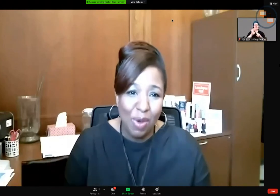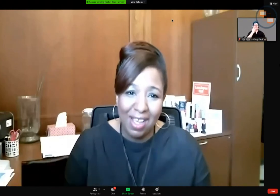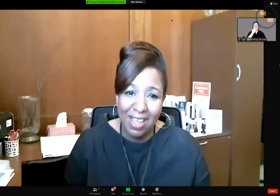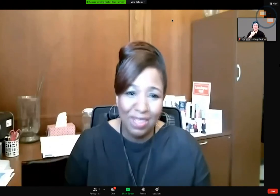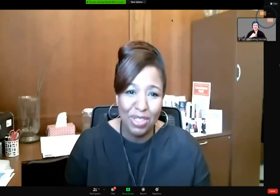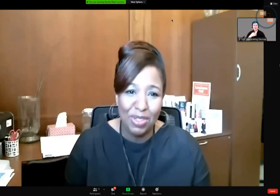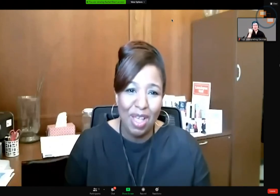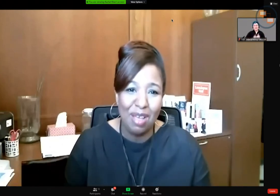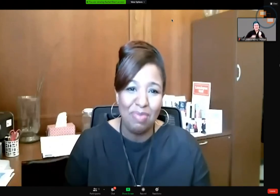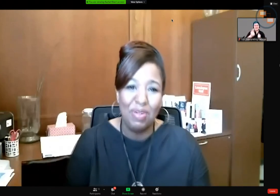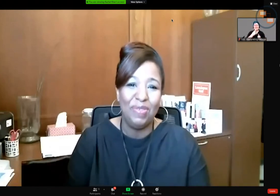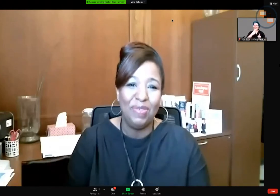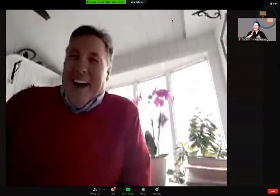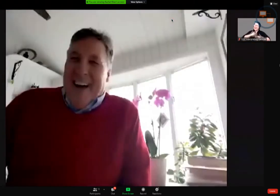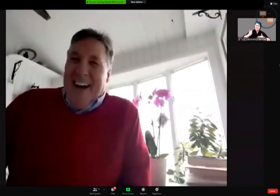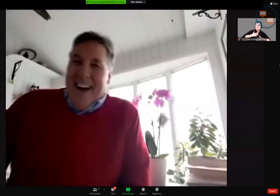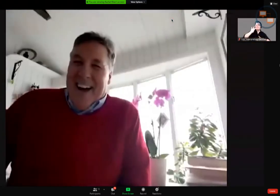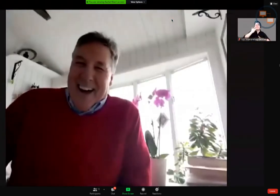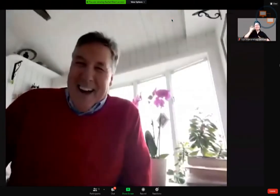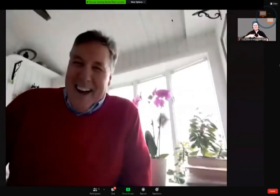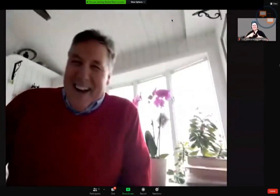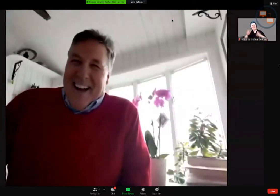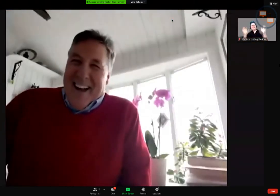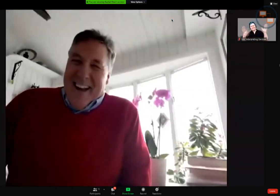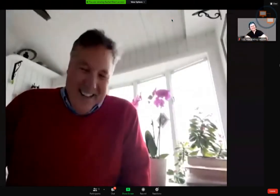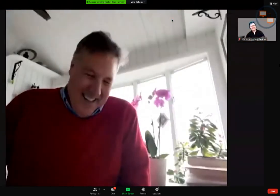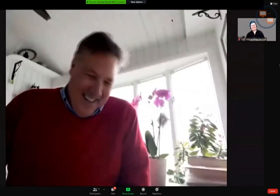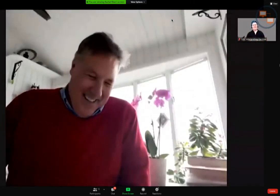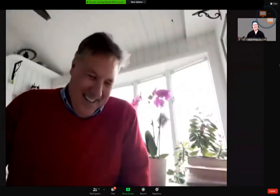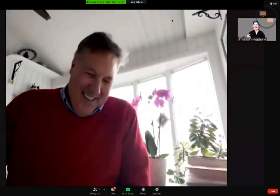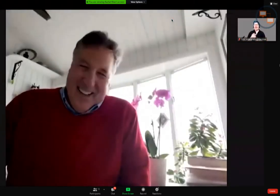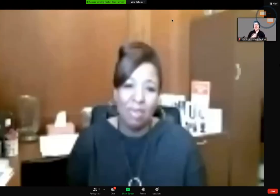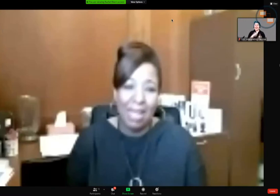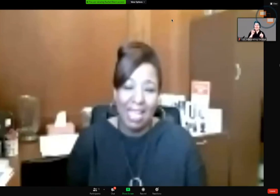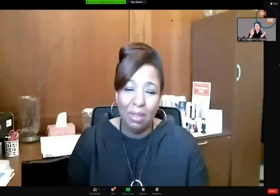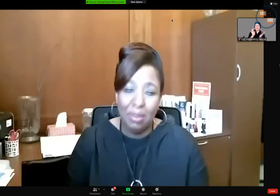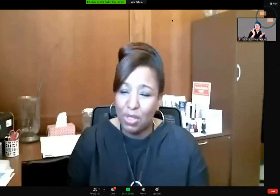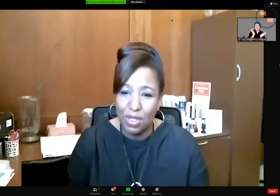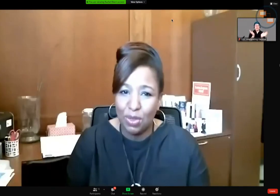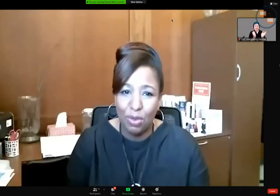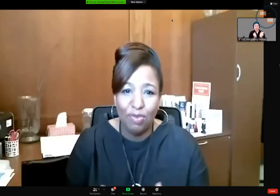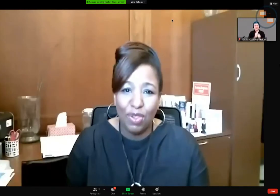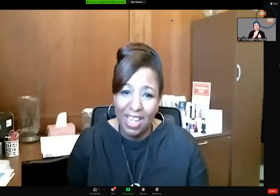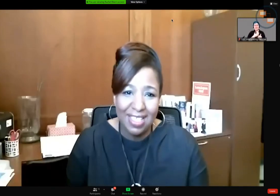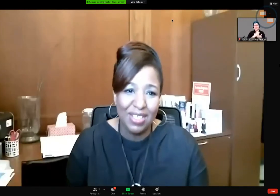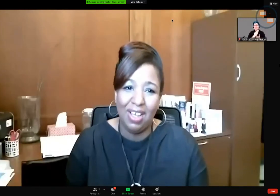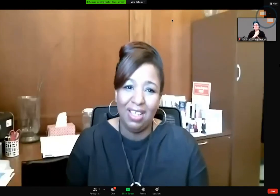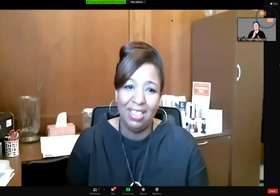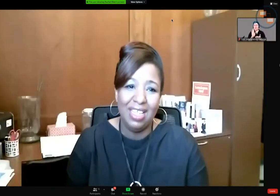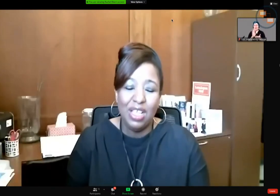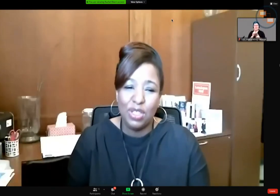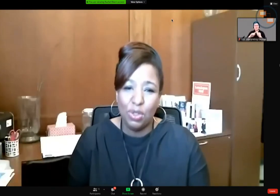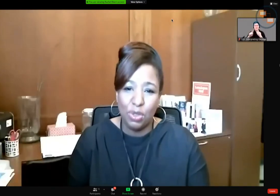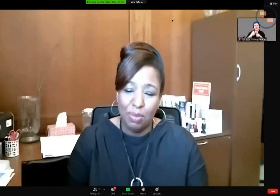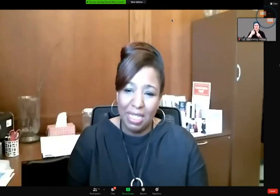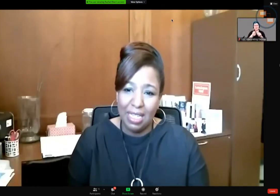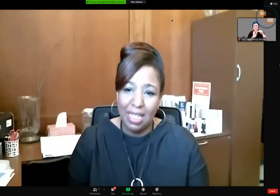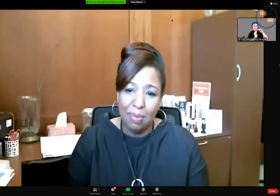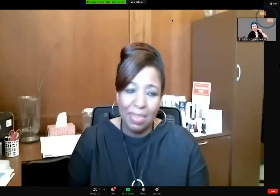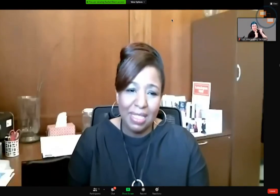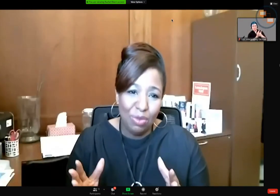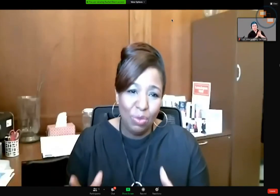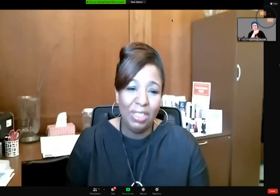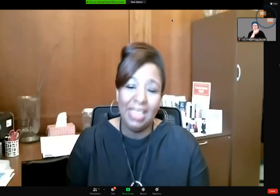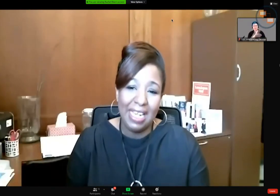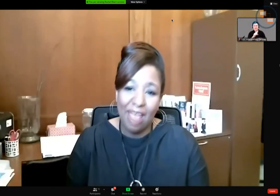Everyone wishes you happy birthday. I even keep in touch with some of my elementary school friends on social media,